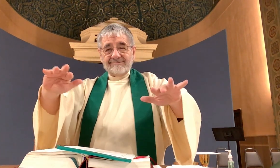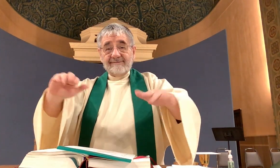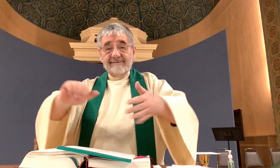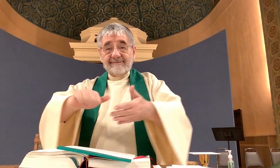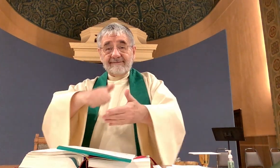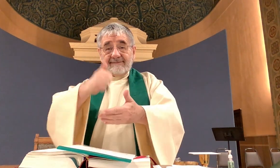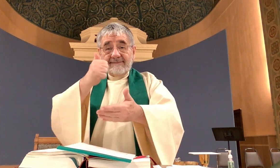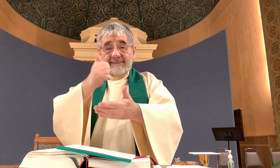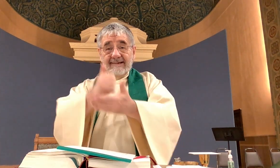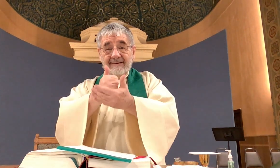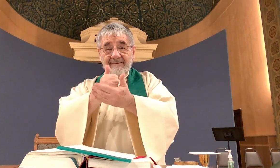amen